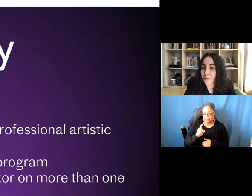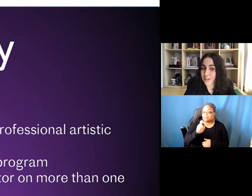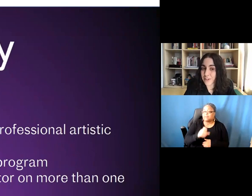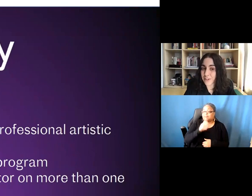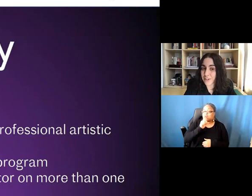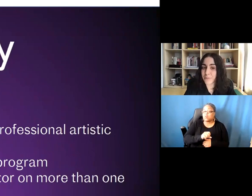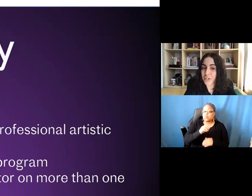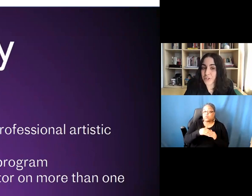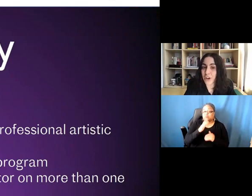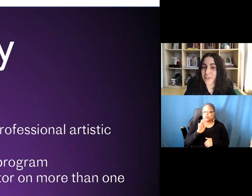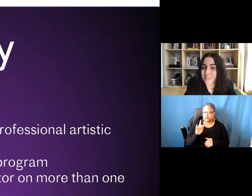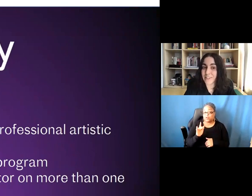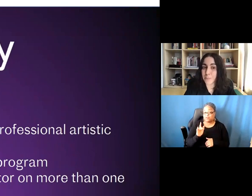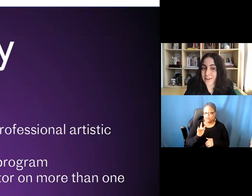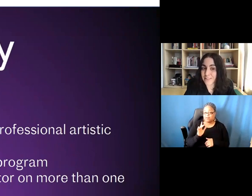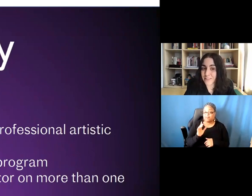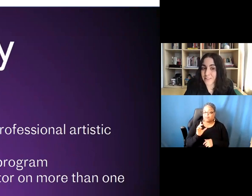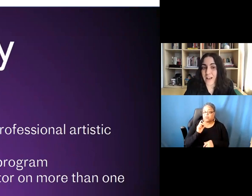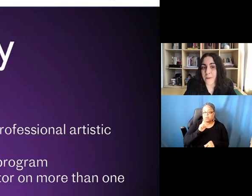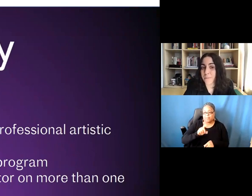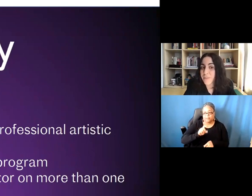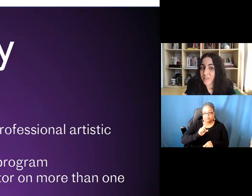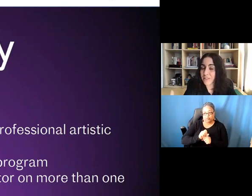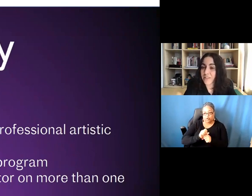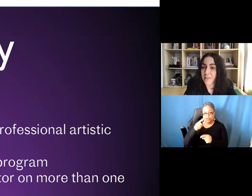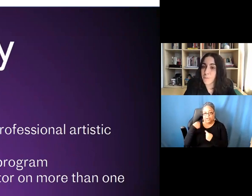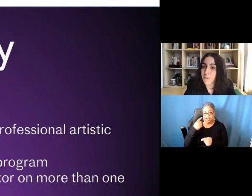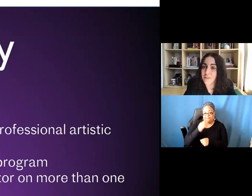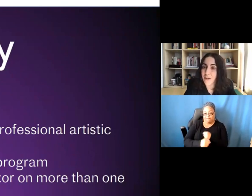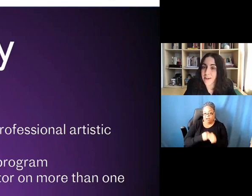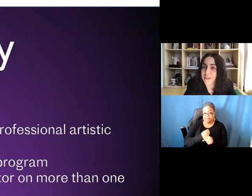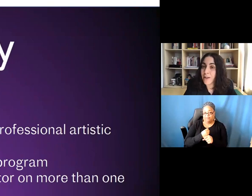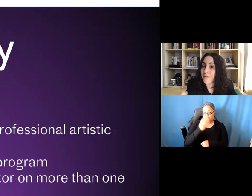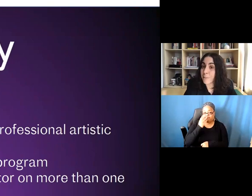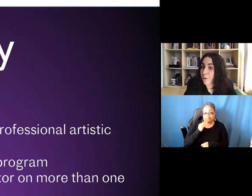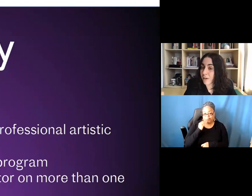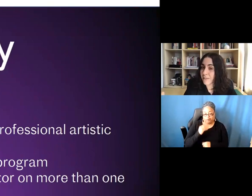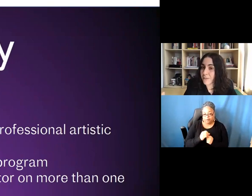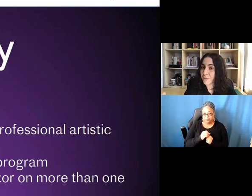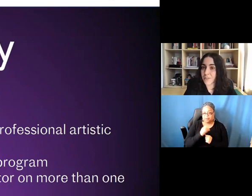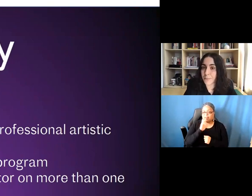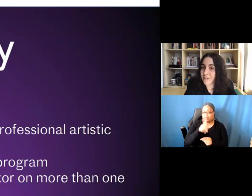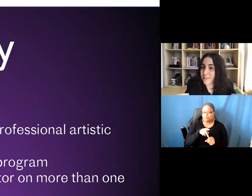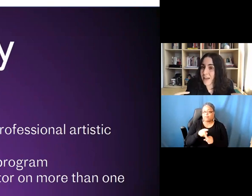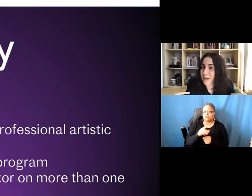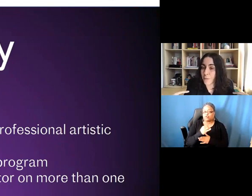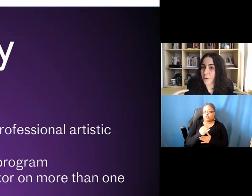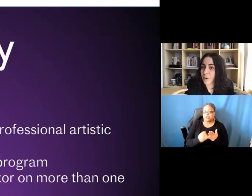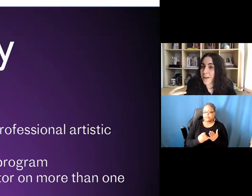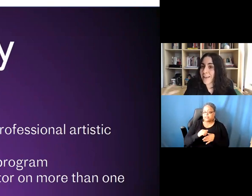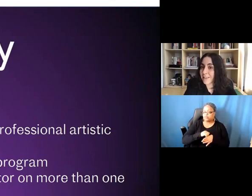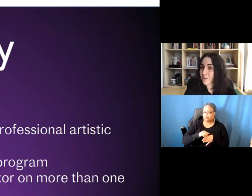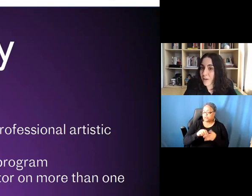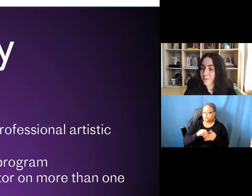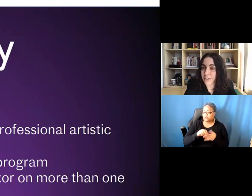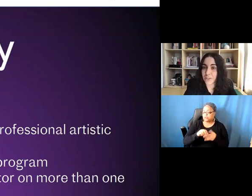five years of professional artistic practice. This is something we define very broadly though. This means that for